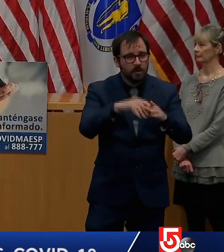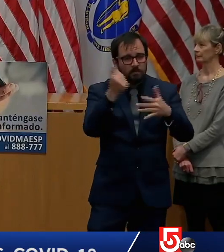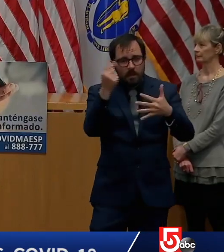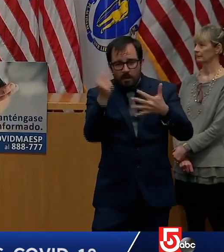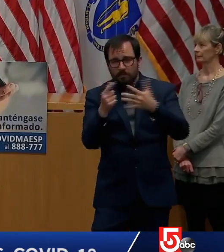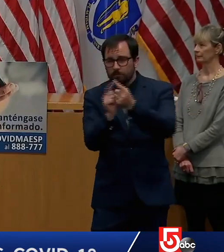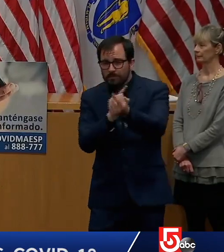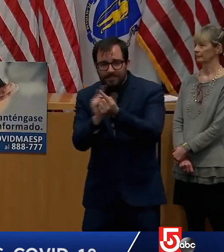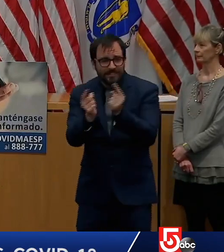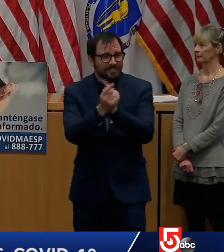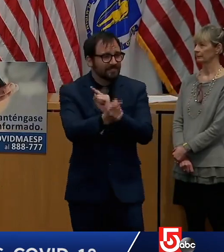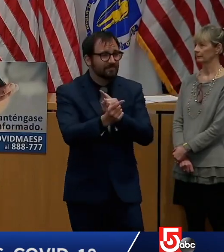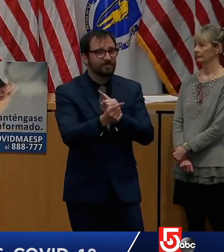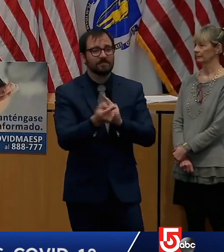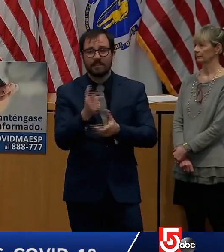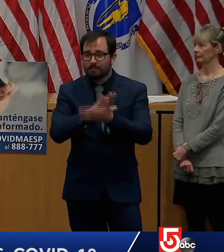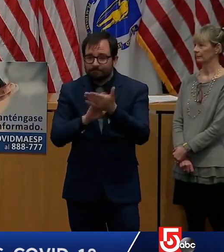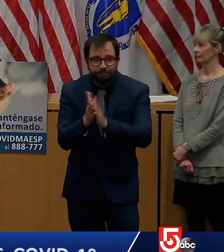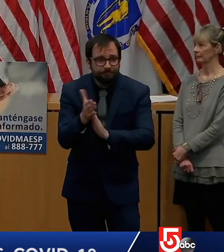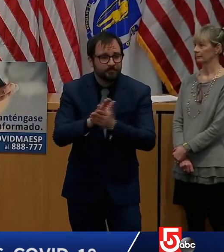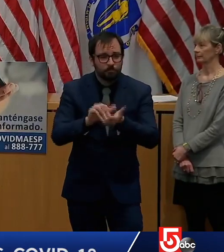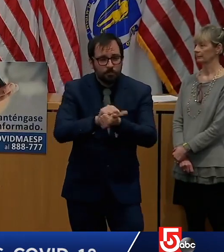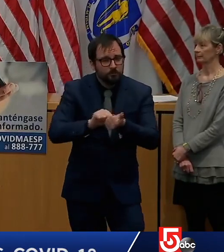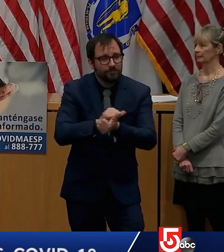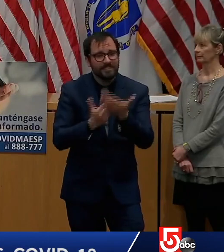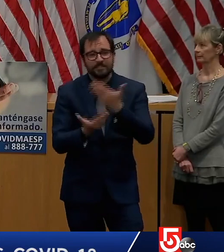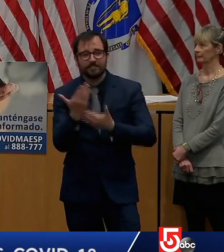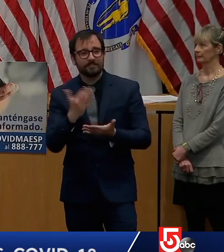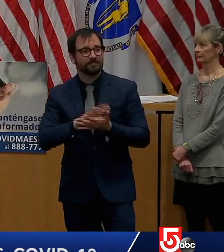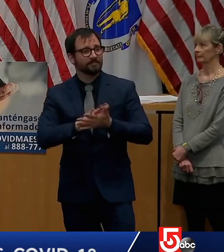the hygiene issues, all of it, the disinfectant surfaces.